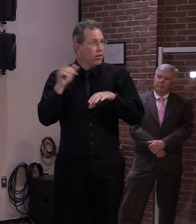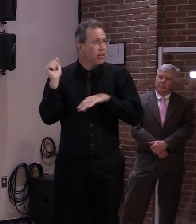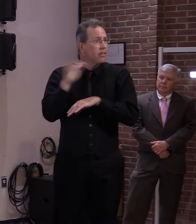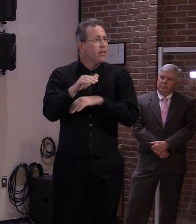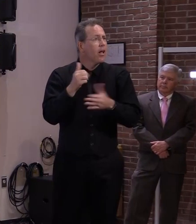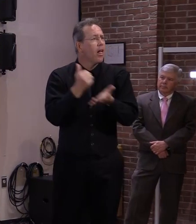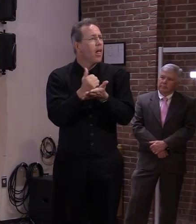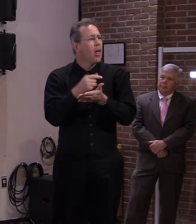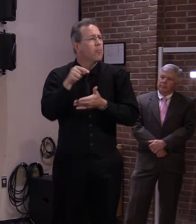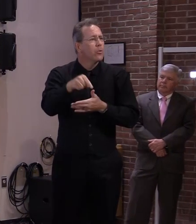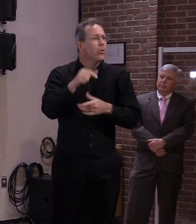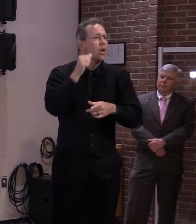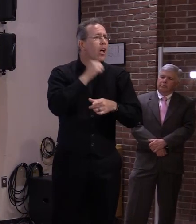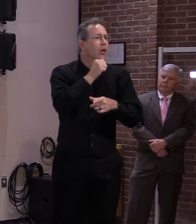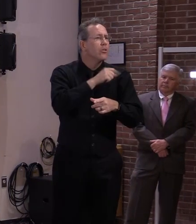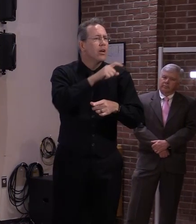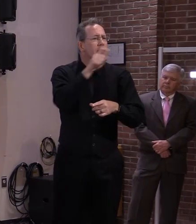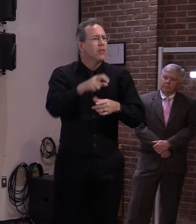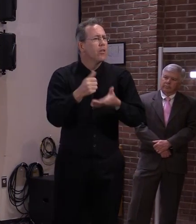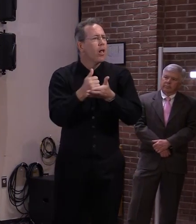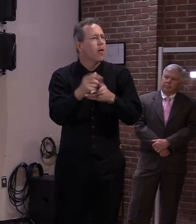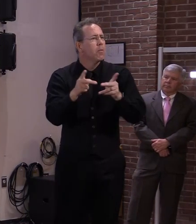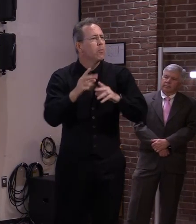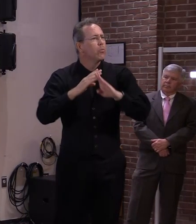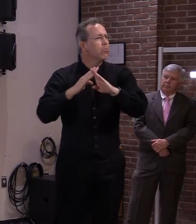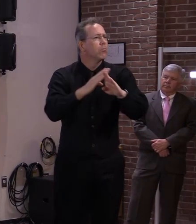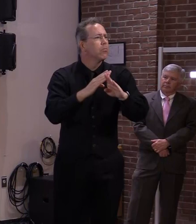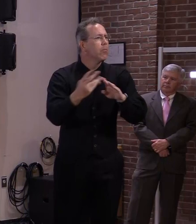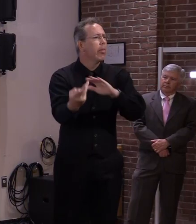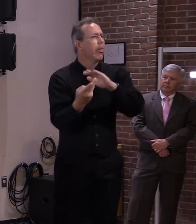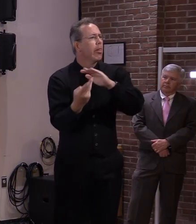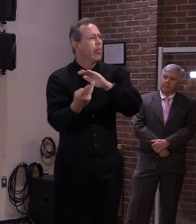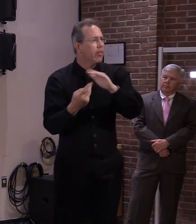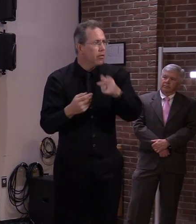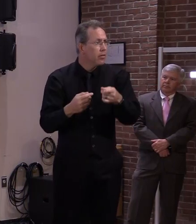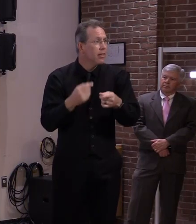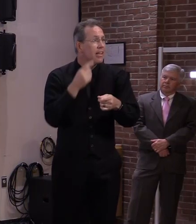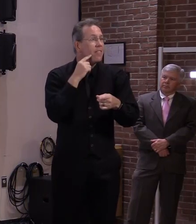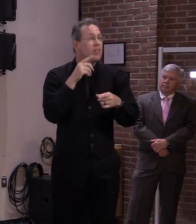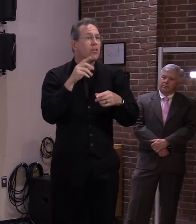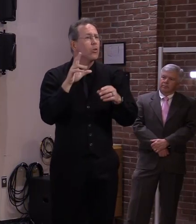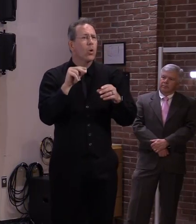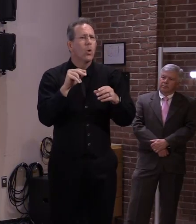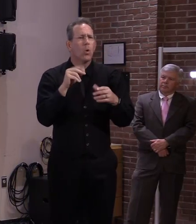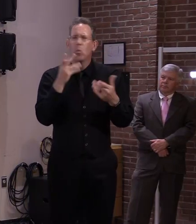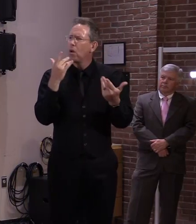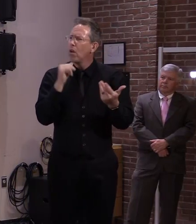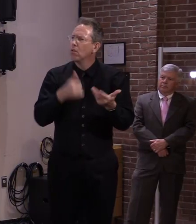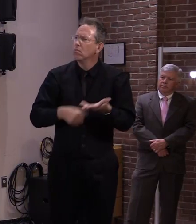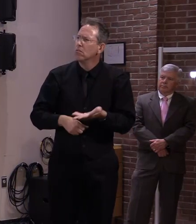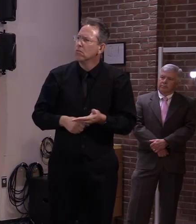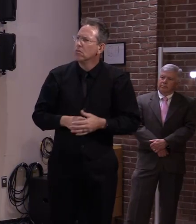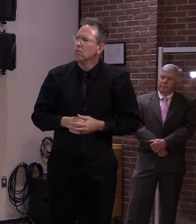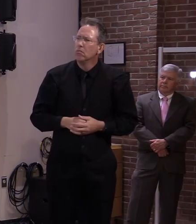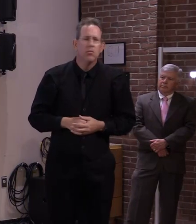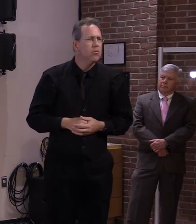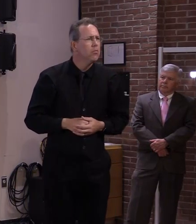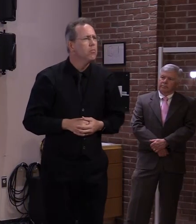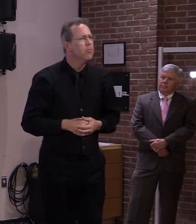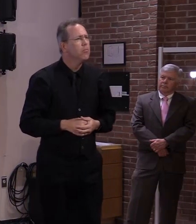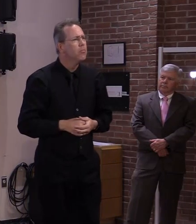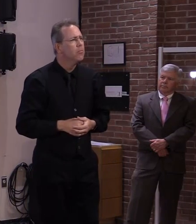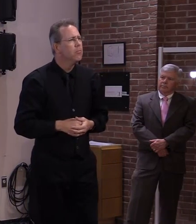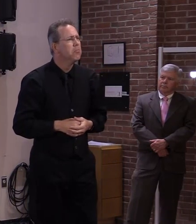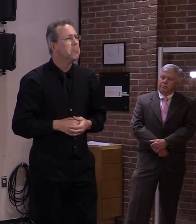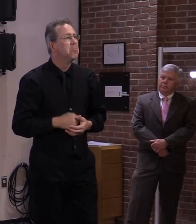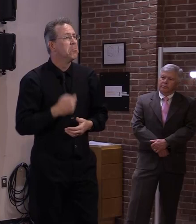if so what kind and if not why not um i haven't received any calls from either governor ducey or